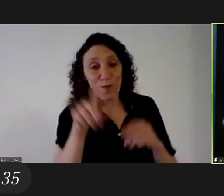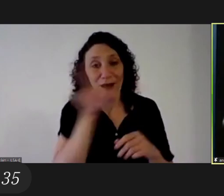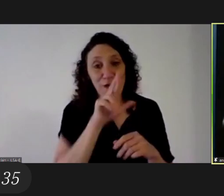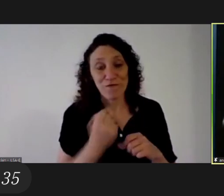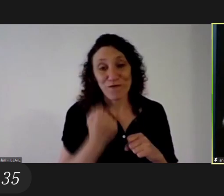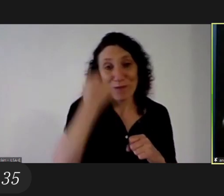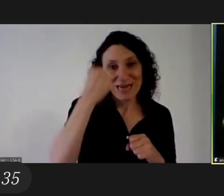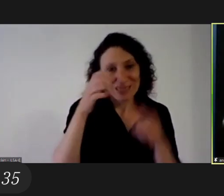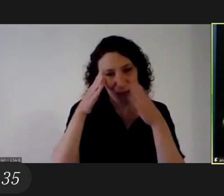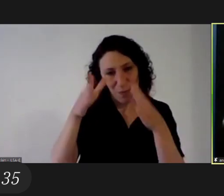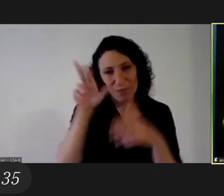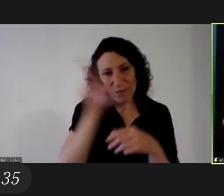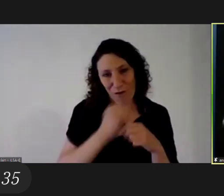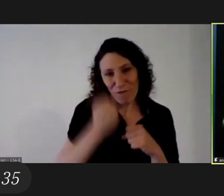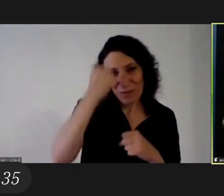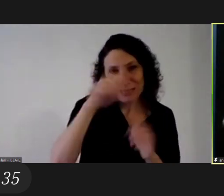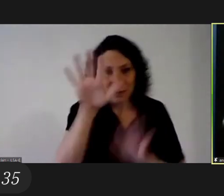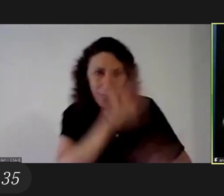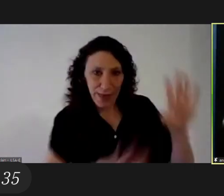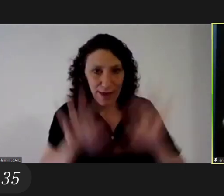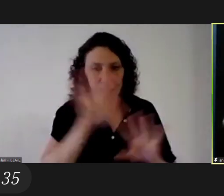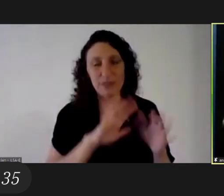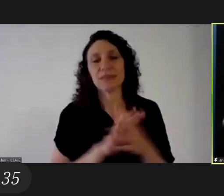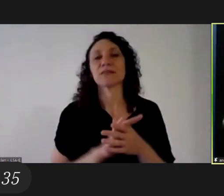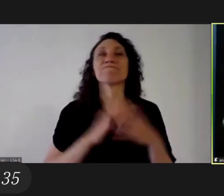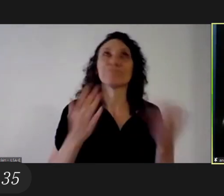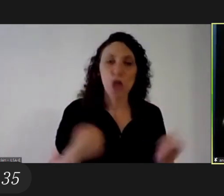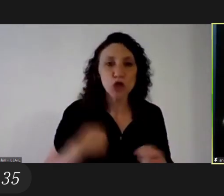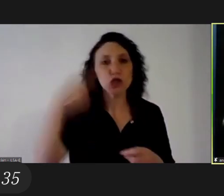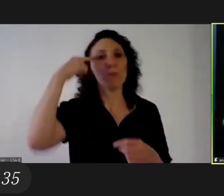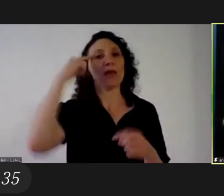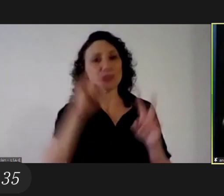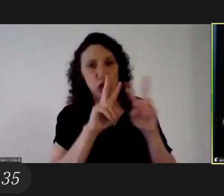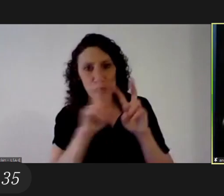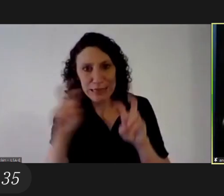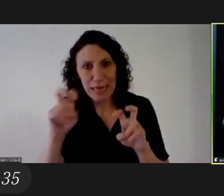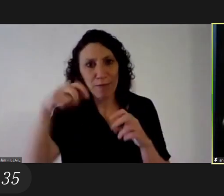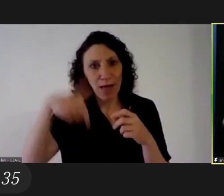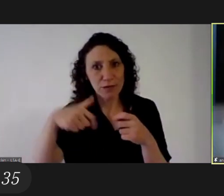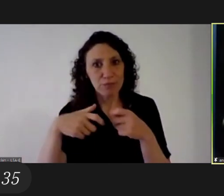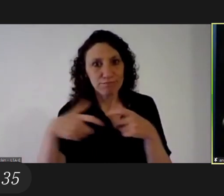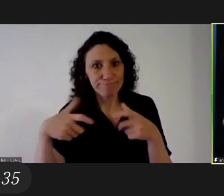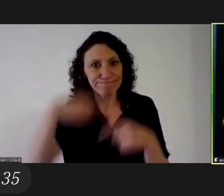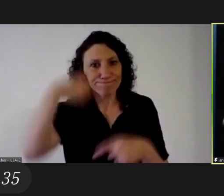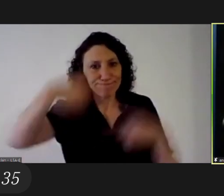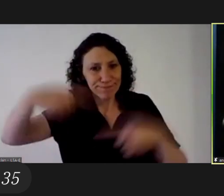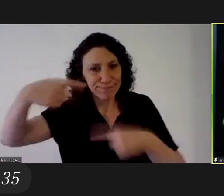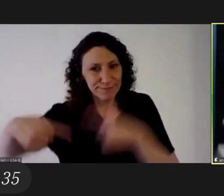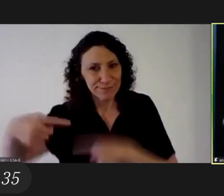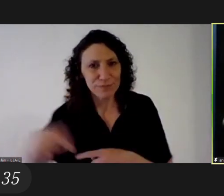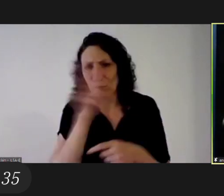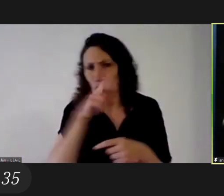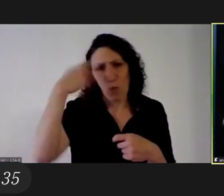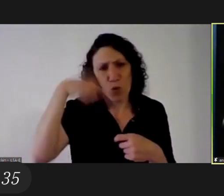think is that teens are broadened every day more